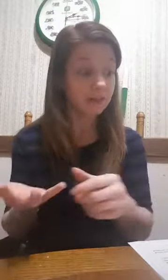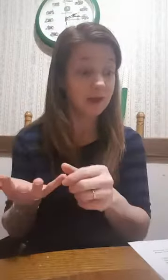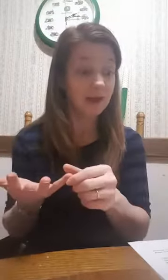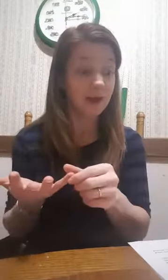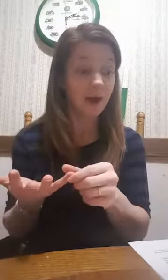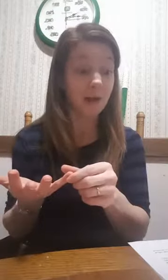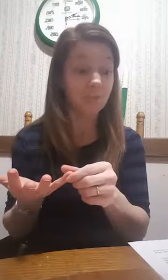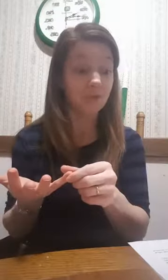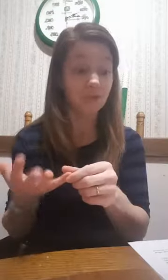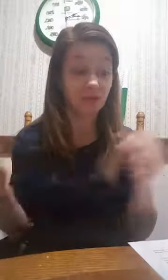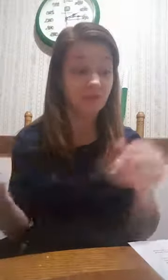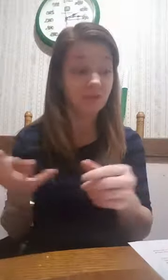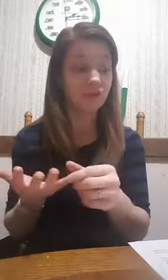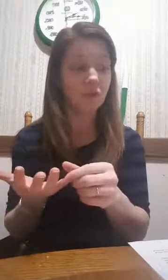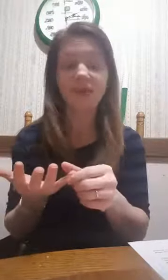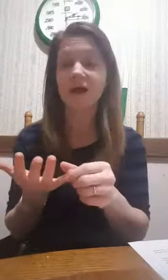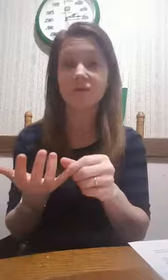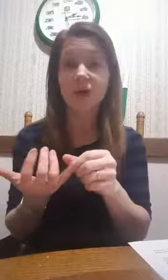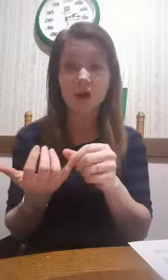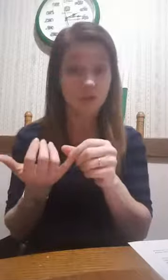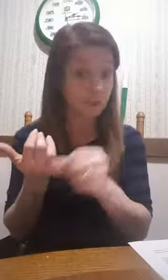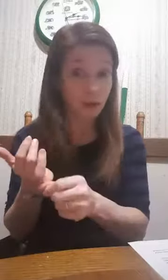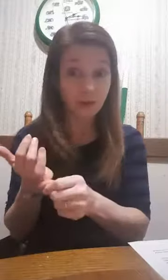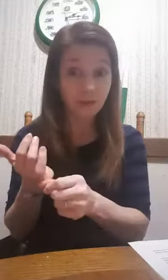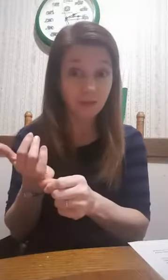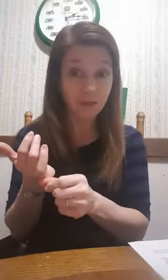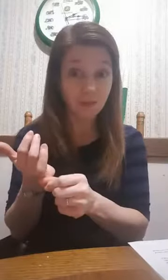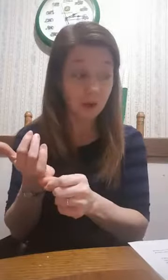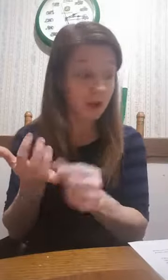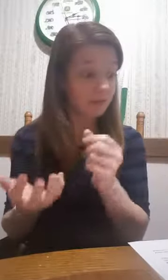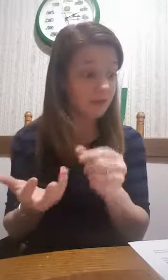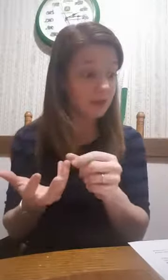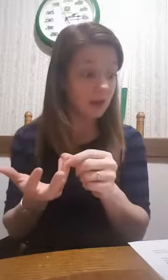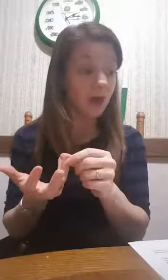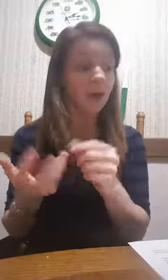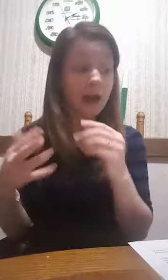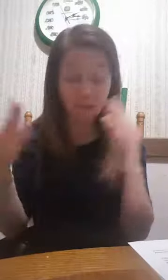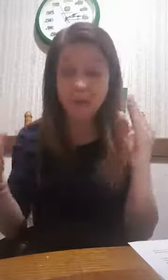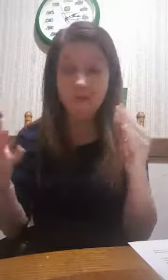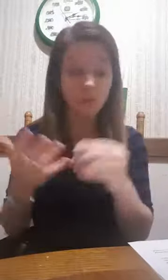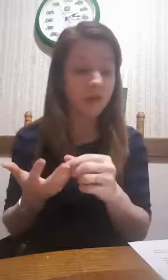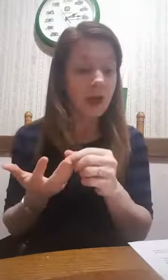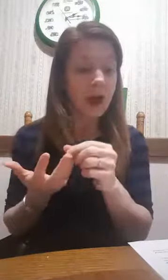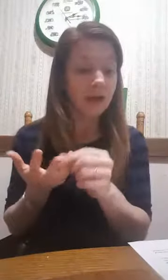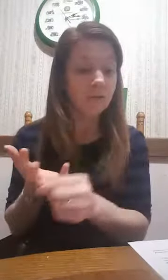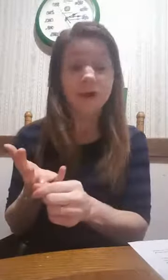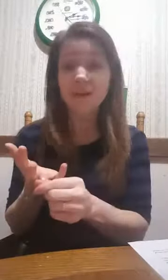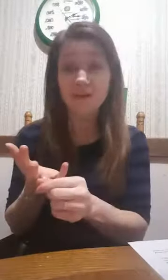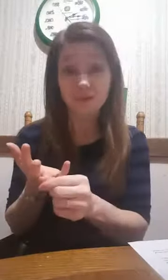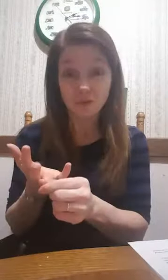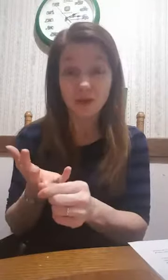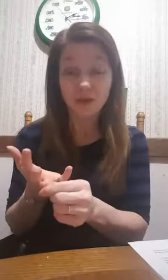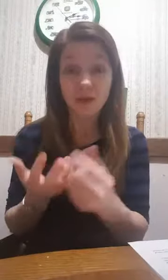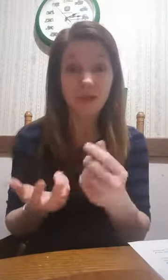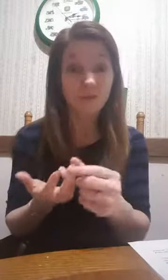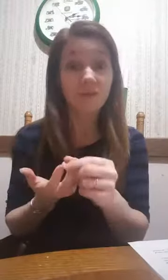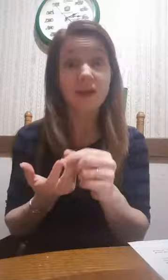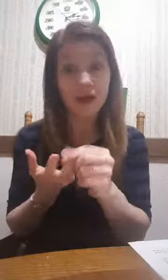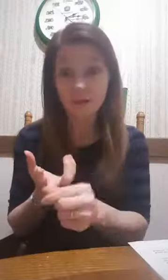studies have shown they have their chronically sleep-deprived or higher levels, higher rates of certain kinds of cancers, and higher